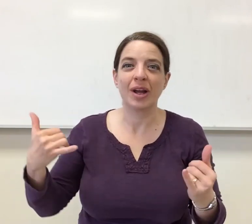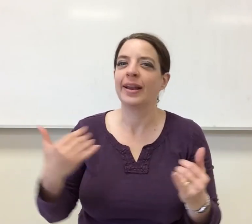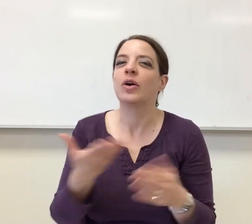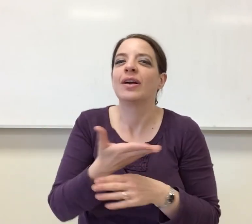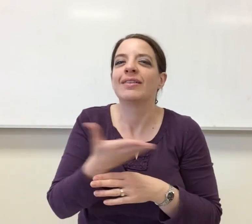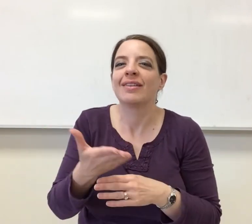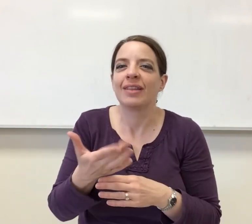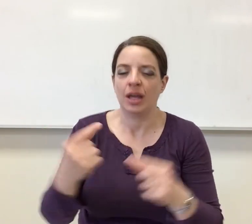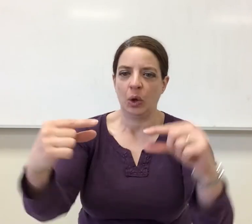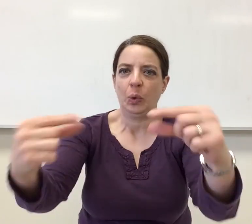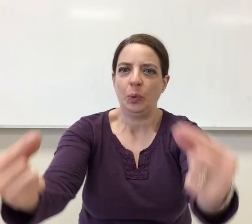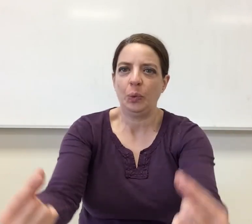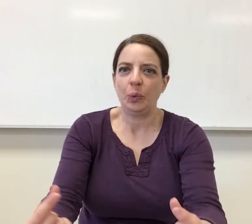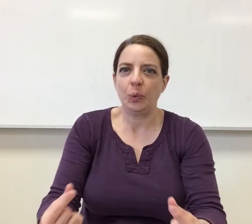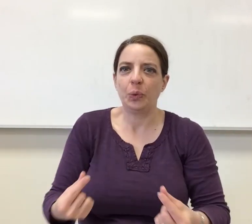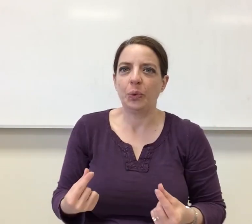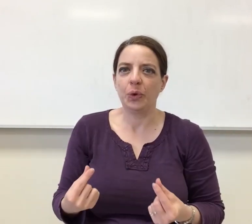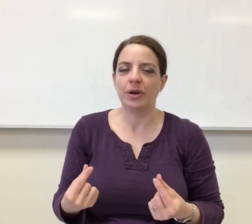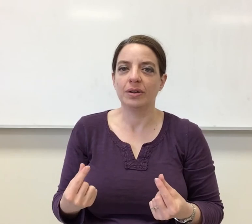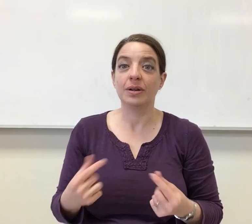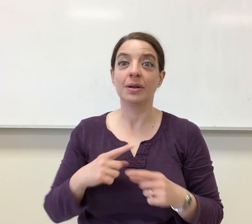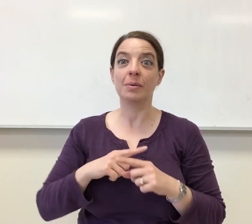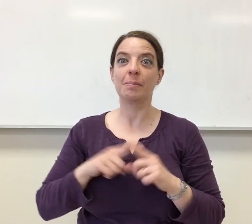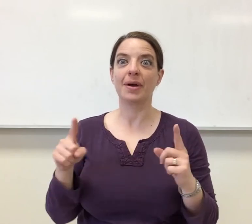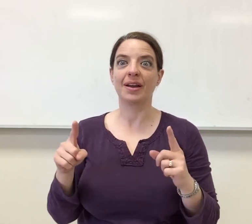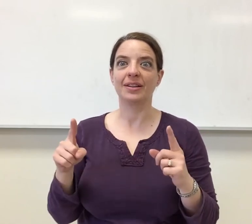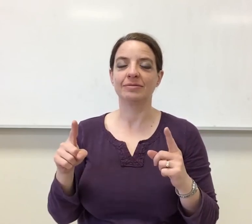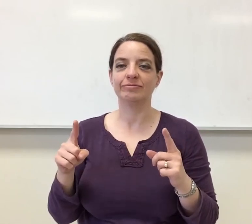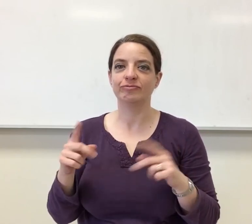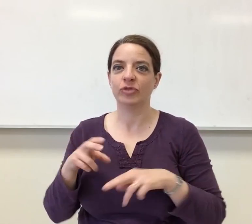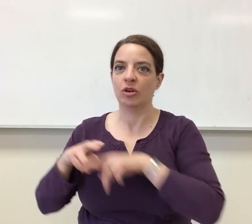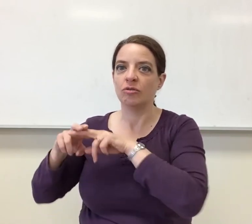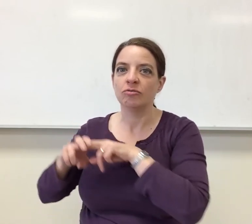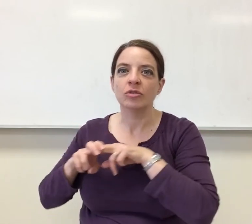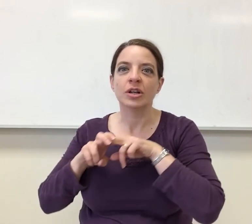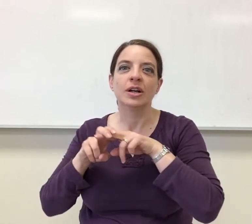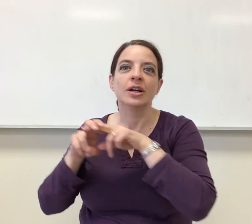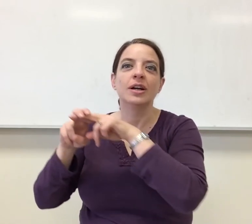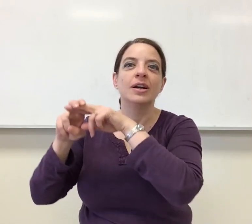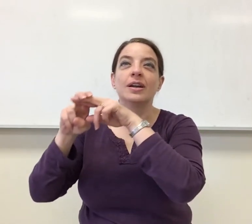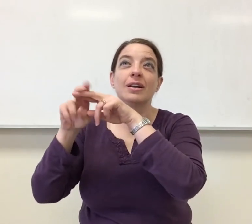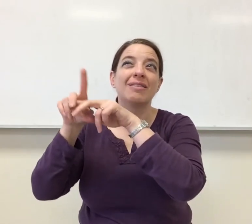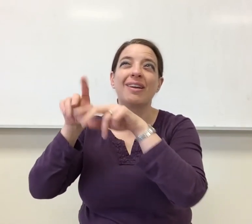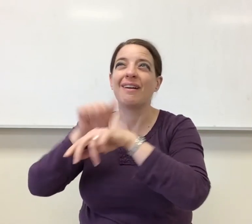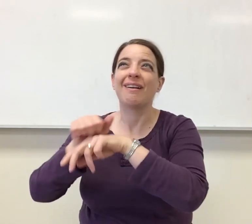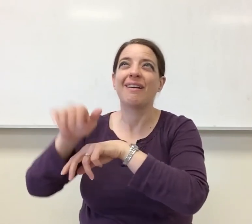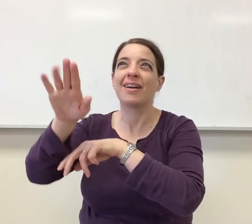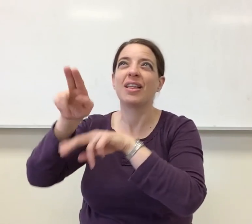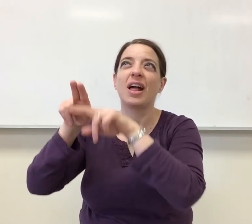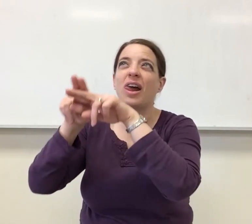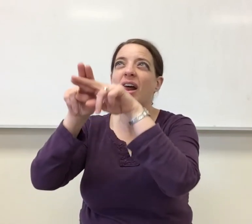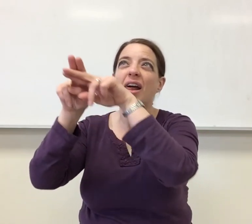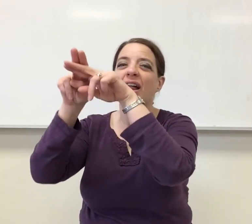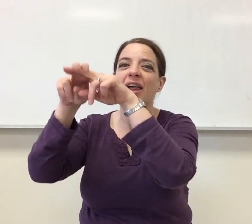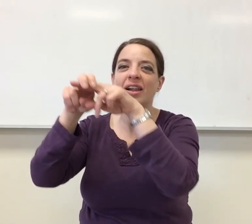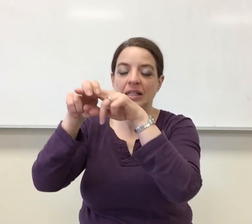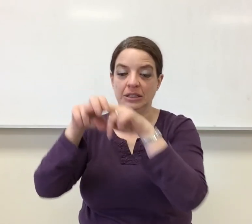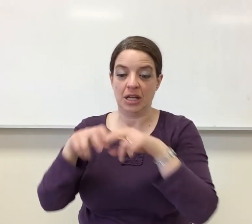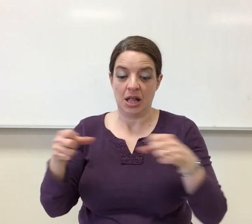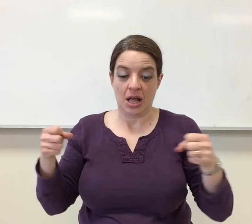yet? No, you're still in the store. Now we're just talking about the thing, the skis. But then you take the chairlift to the top of the mountain and you